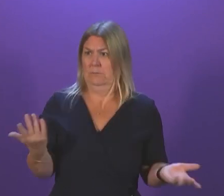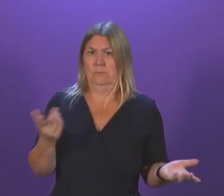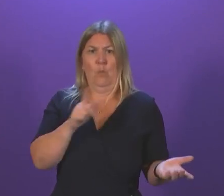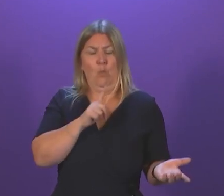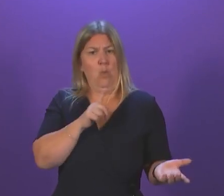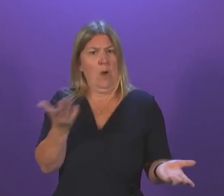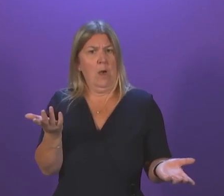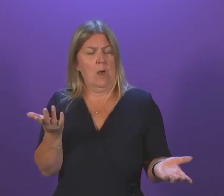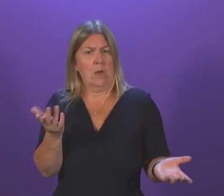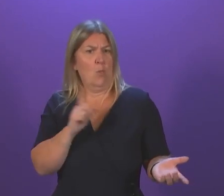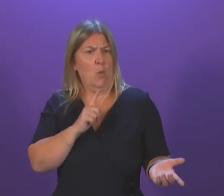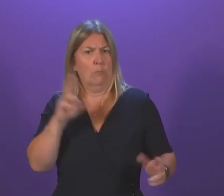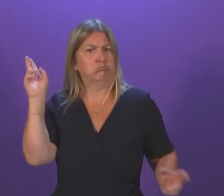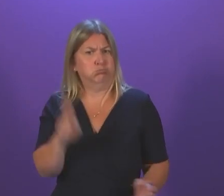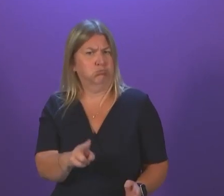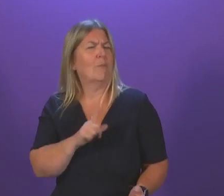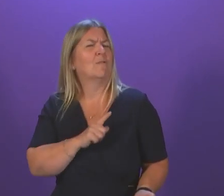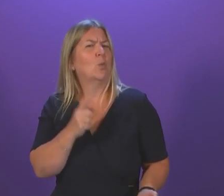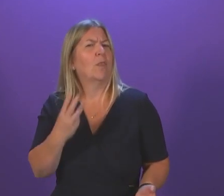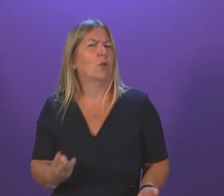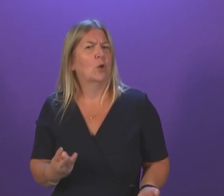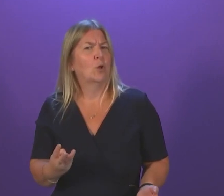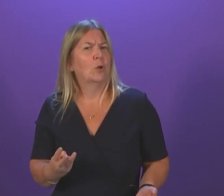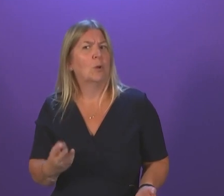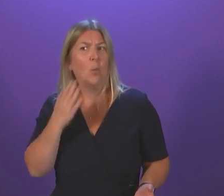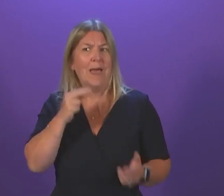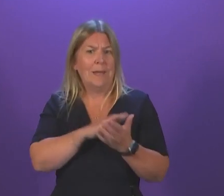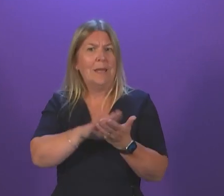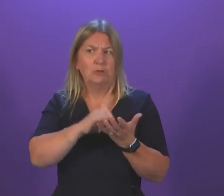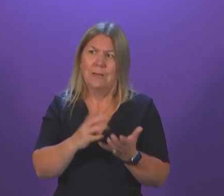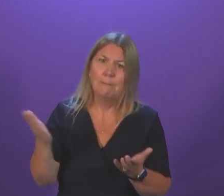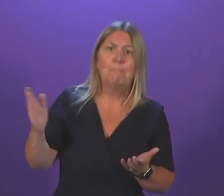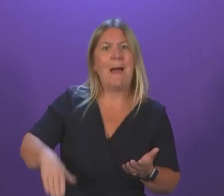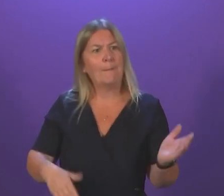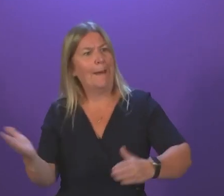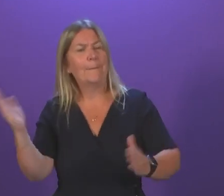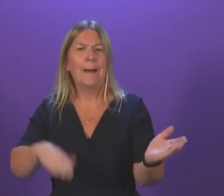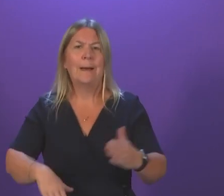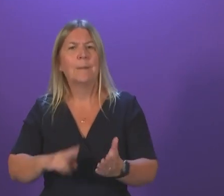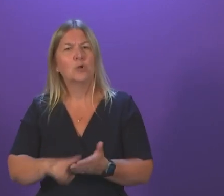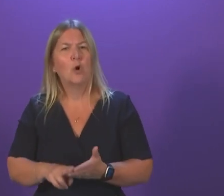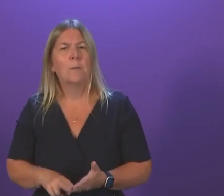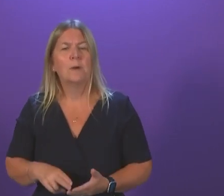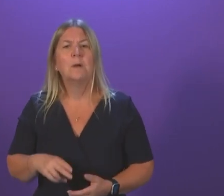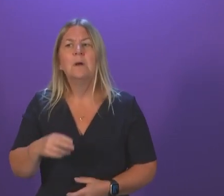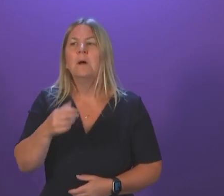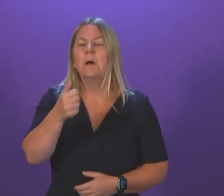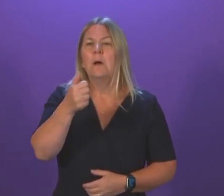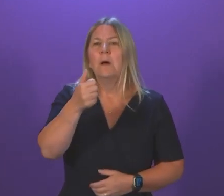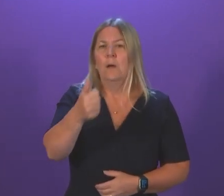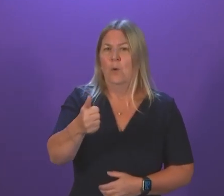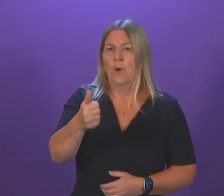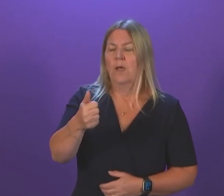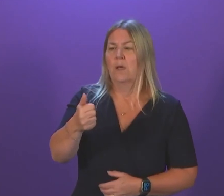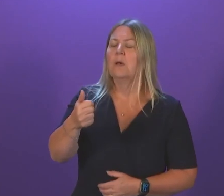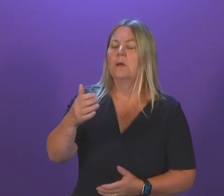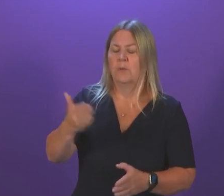be remobilising? First Minister. First of all, before I come on to the very important issue of cervical cancer screening, can